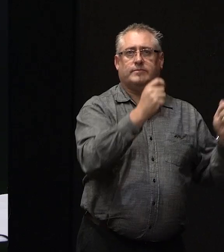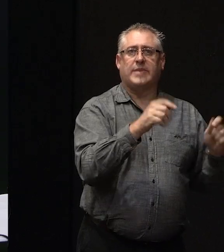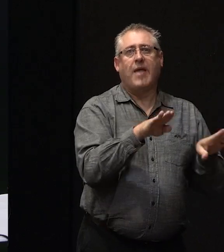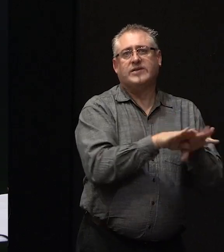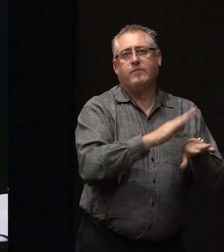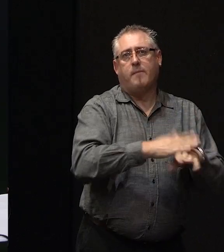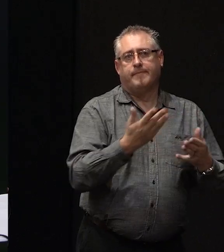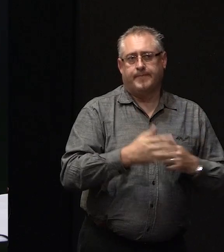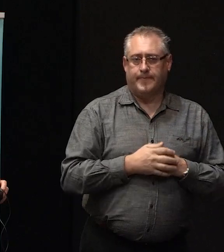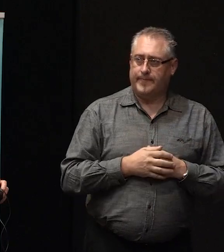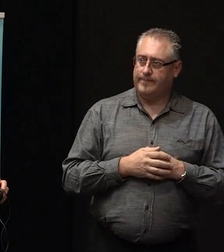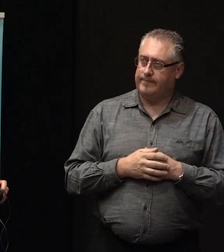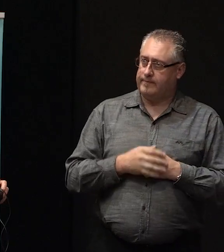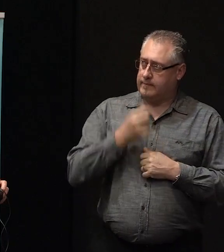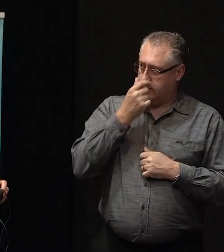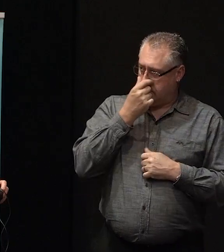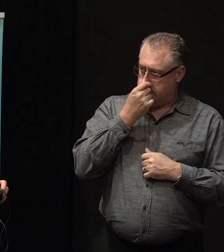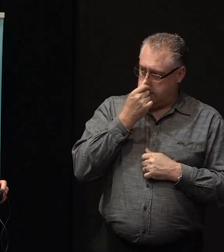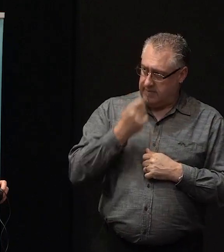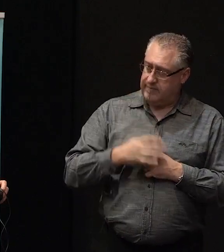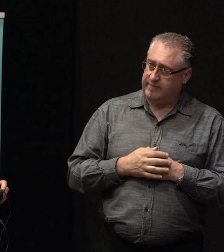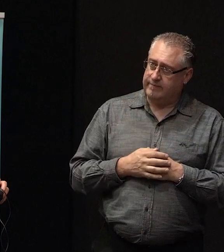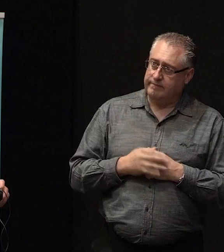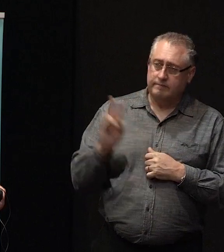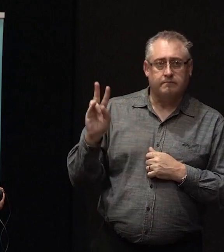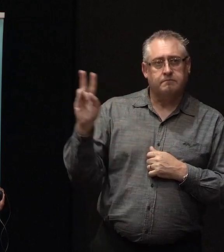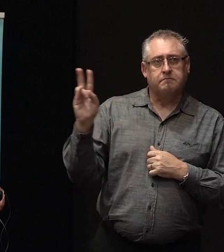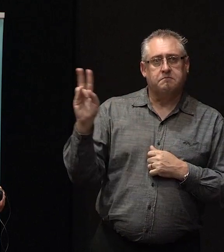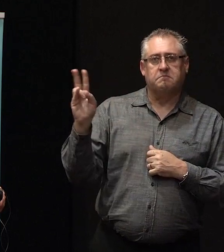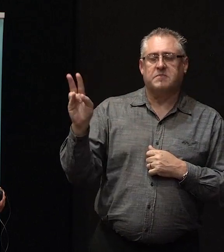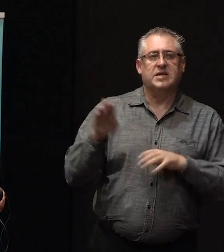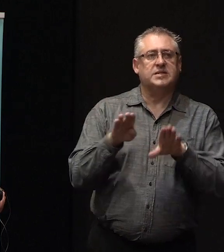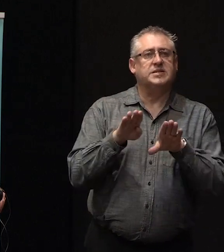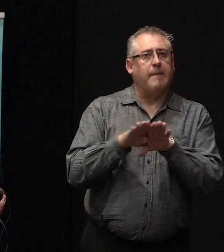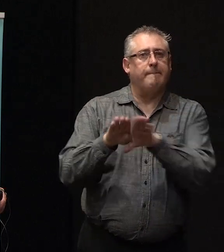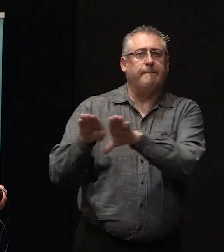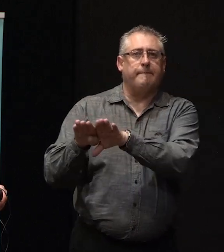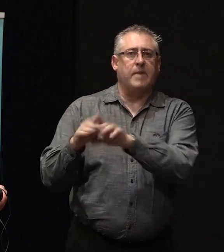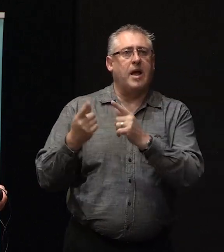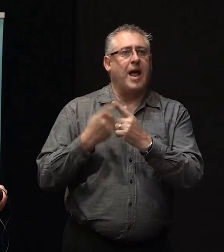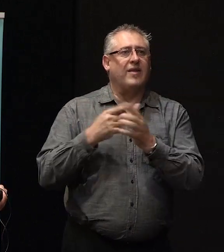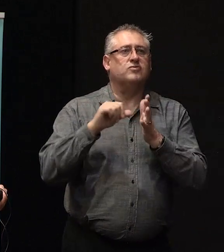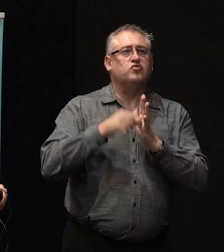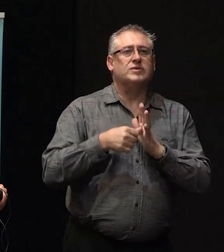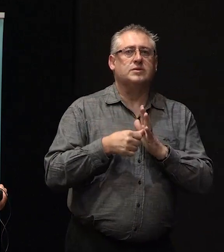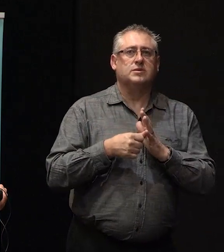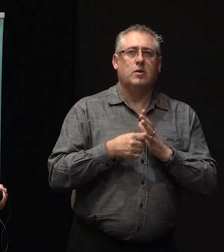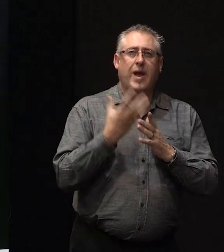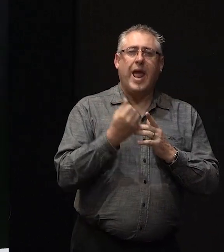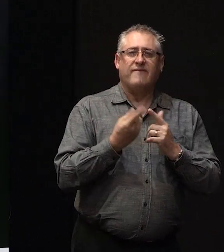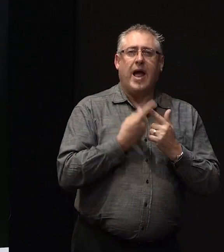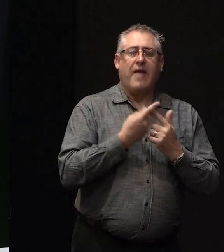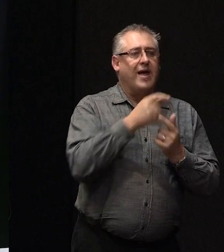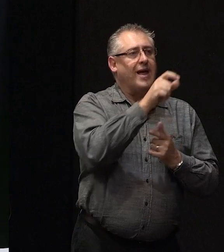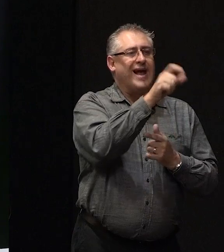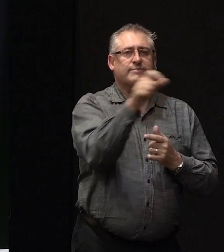same time. Anything to add, John or Philippa? No, we're exactly the same, although we've had had many examples where the customers have wanted to